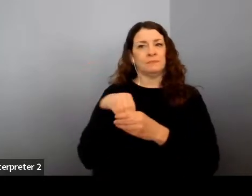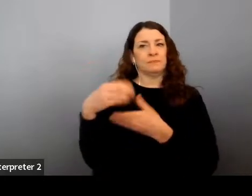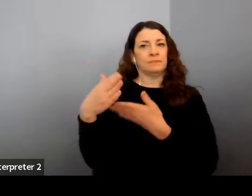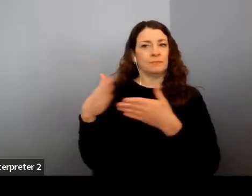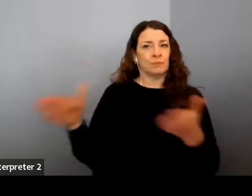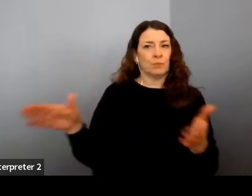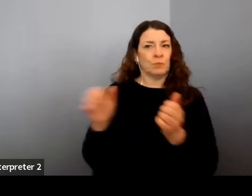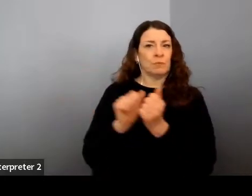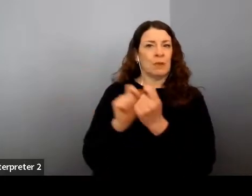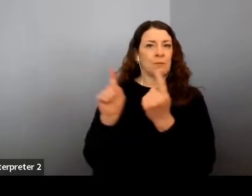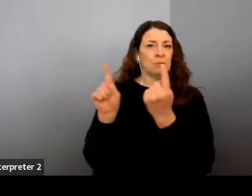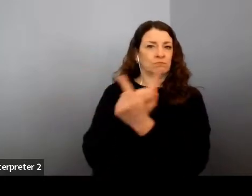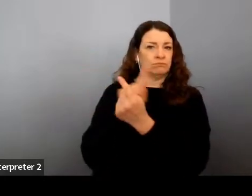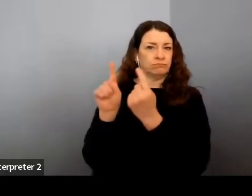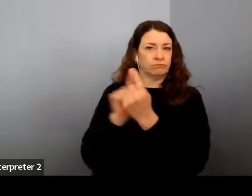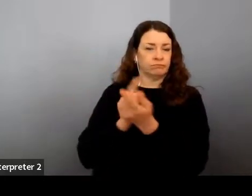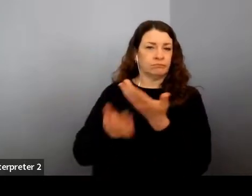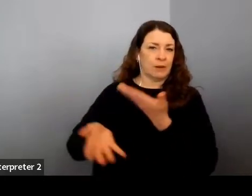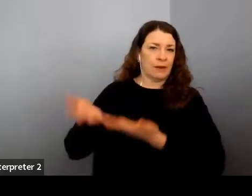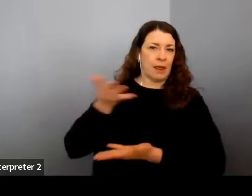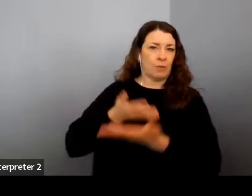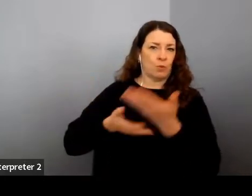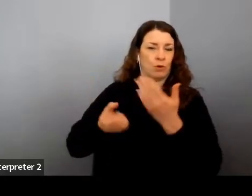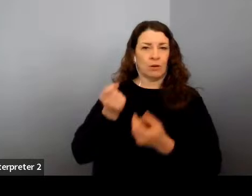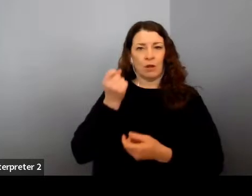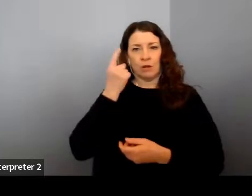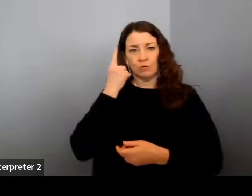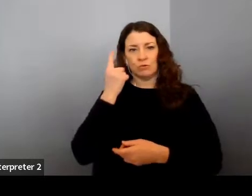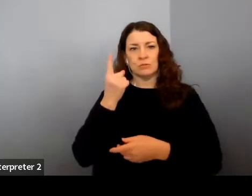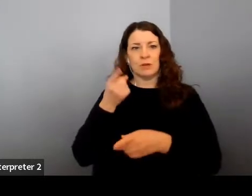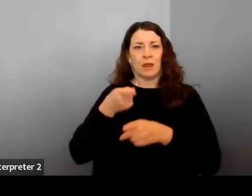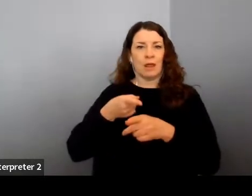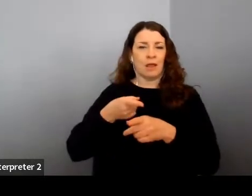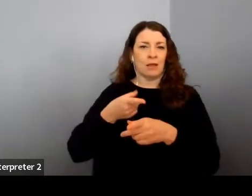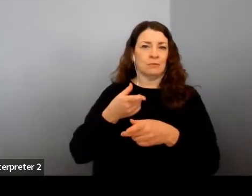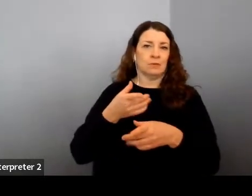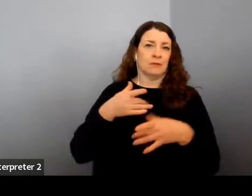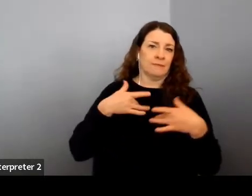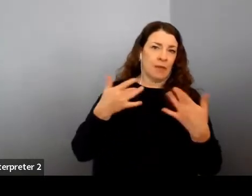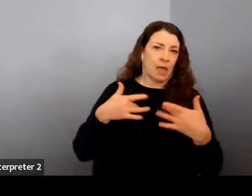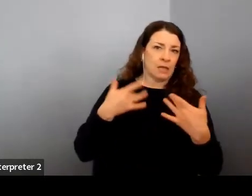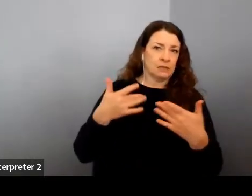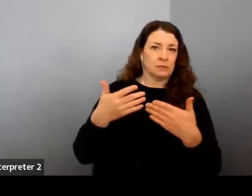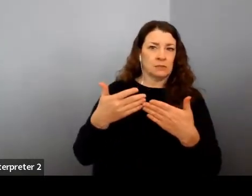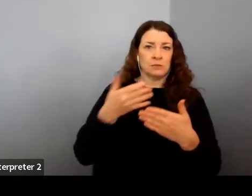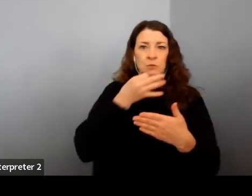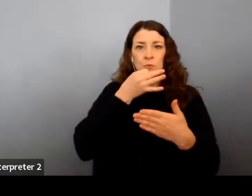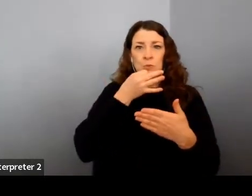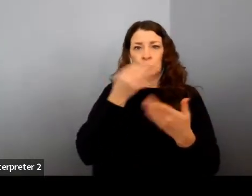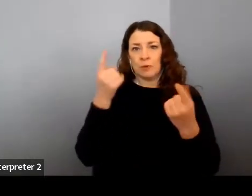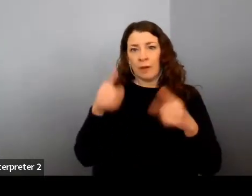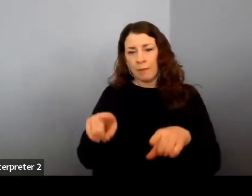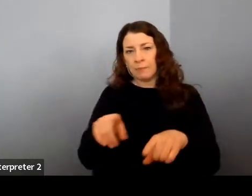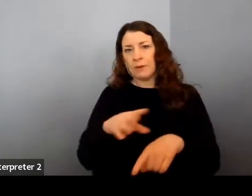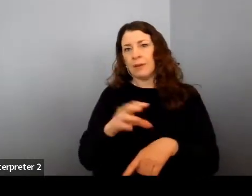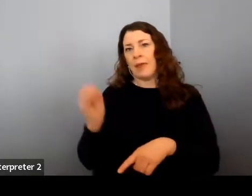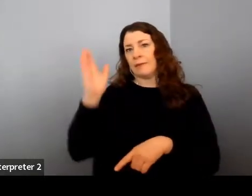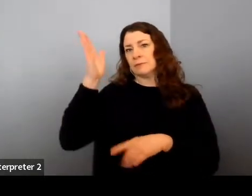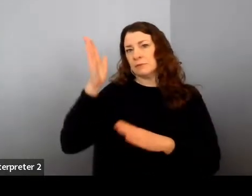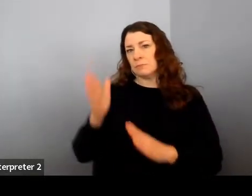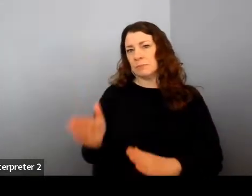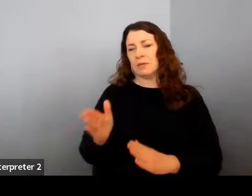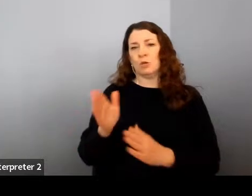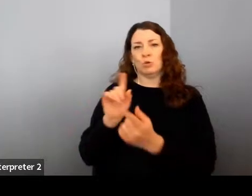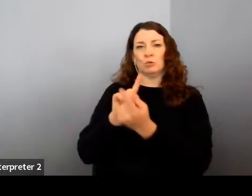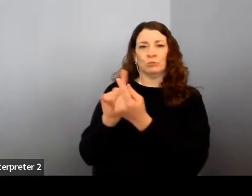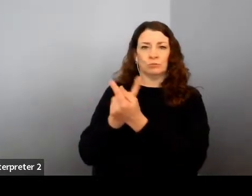and to get an insider track even to the events, to the speakers, you know, to everyone who's participating. So I did that with a number